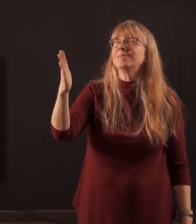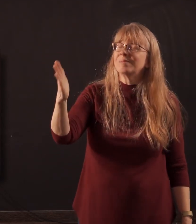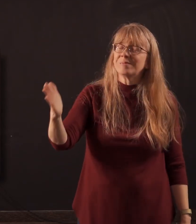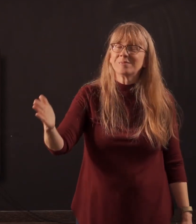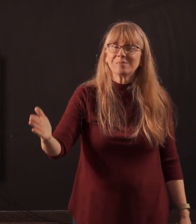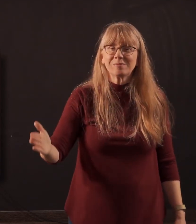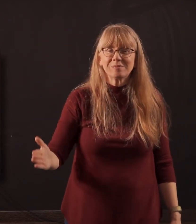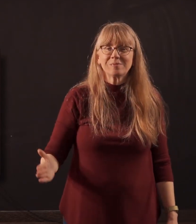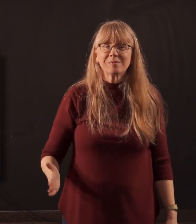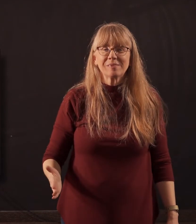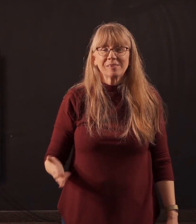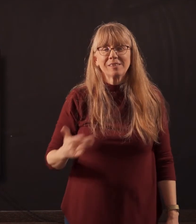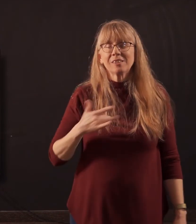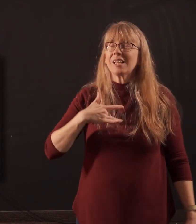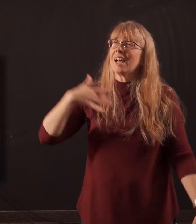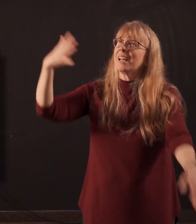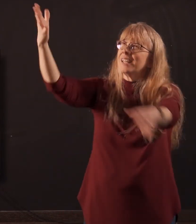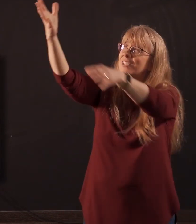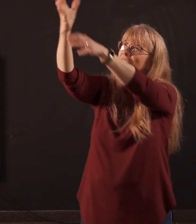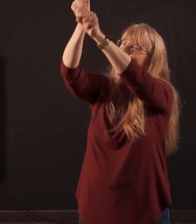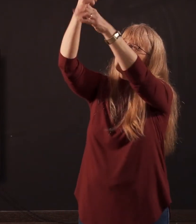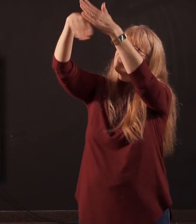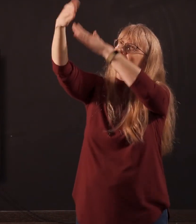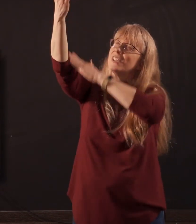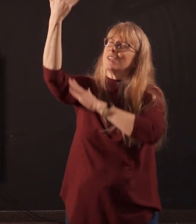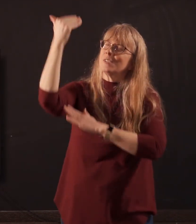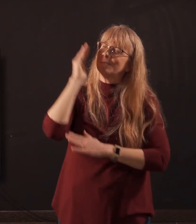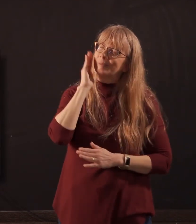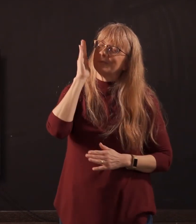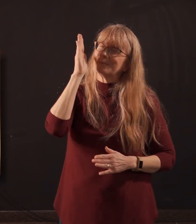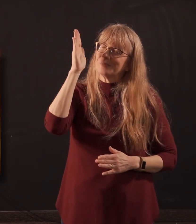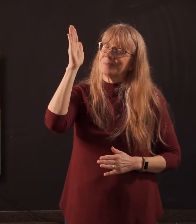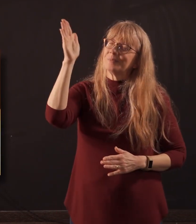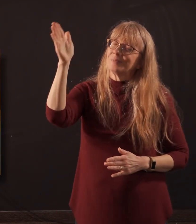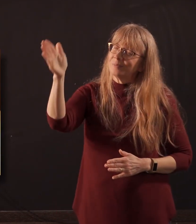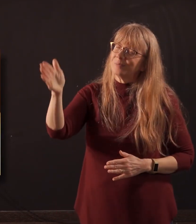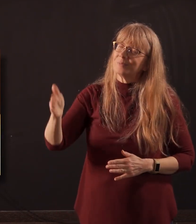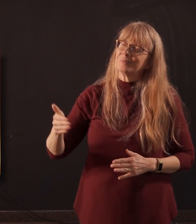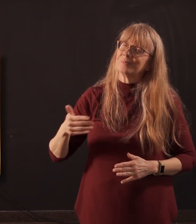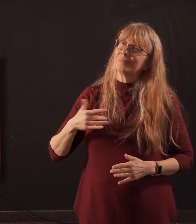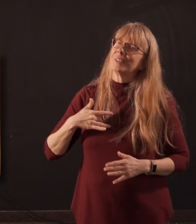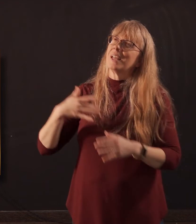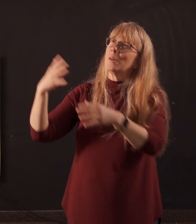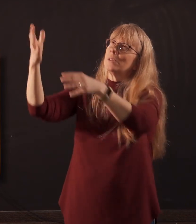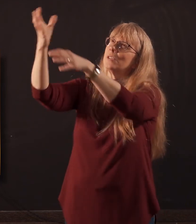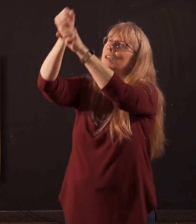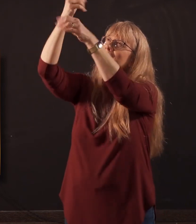I will trust in you I will trust